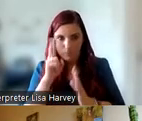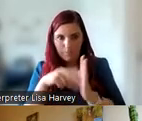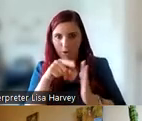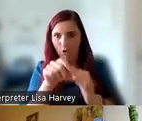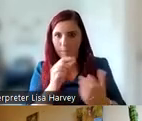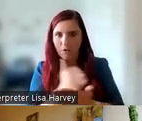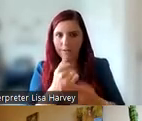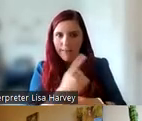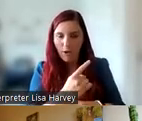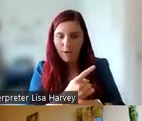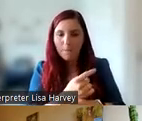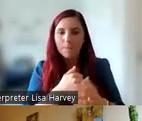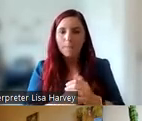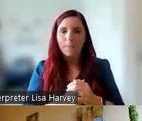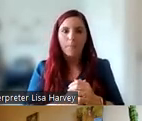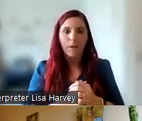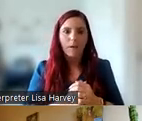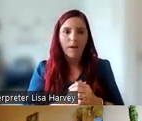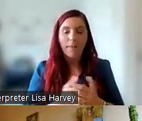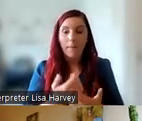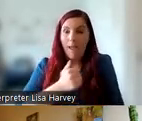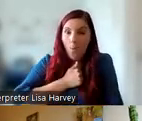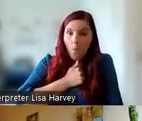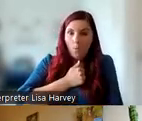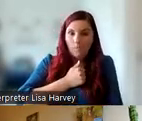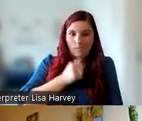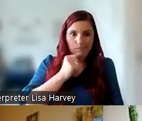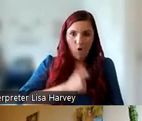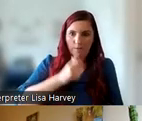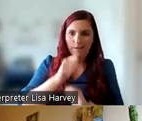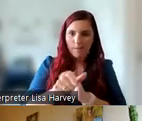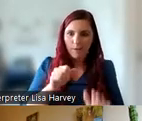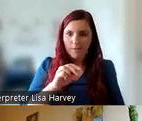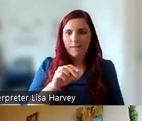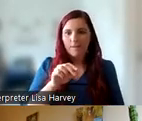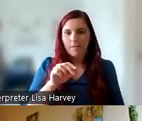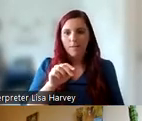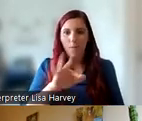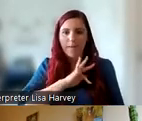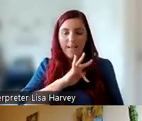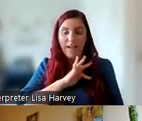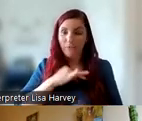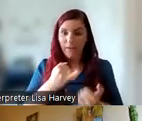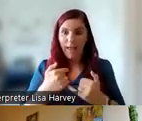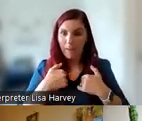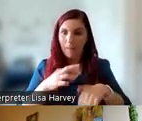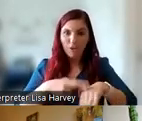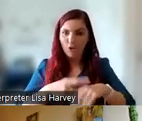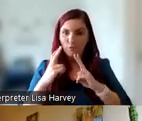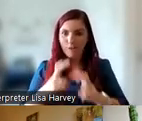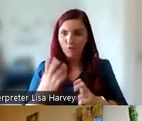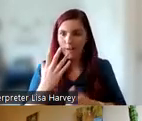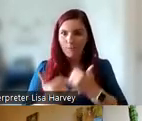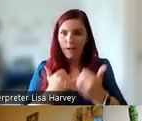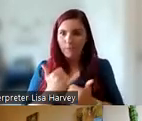And Anne's findings are very much reflective of my own experience of PPI. I really feel like I've become a better researcher in the last five years